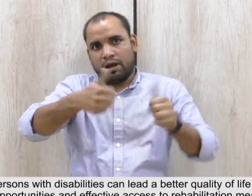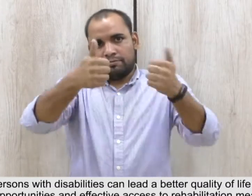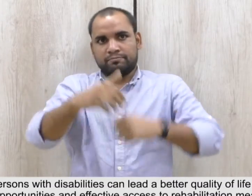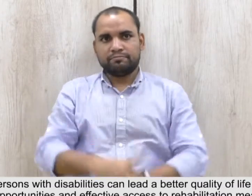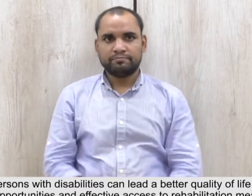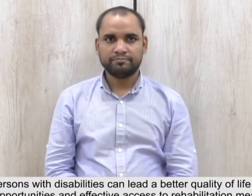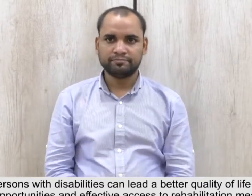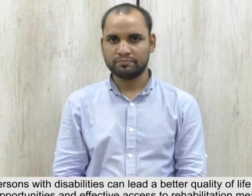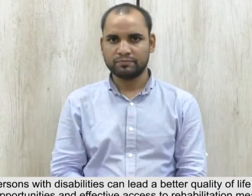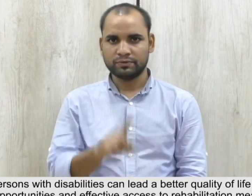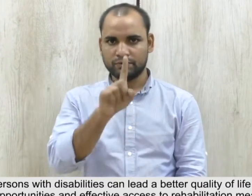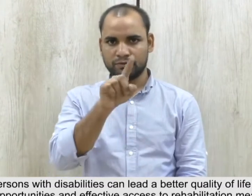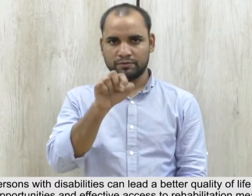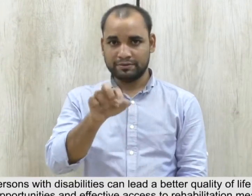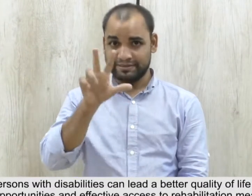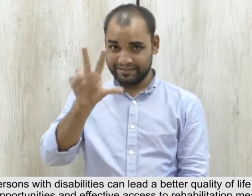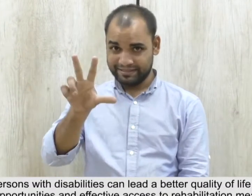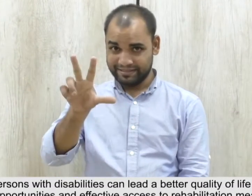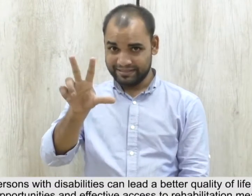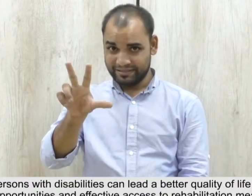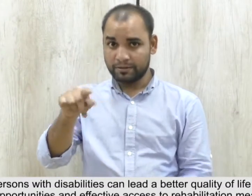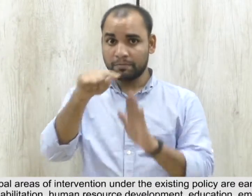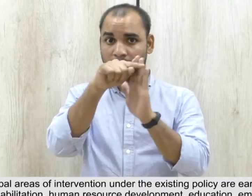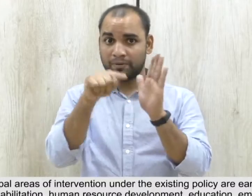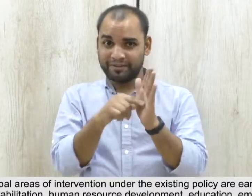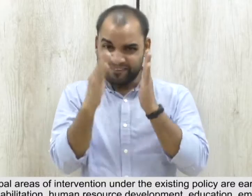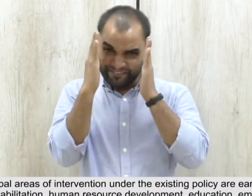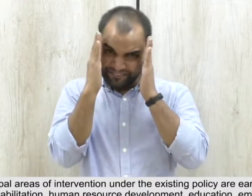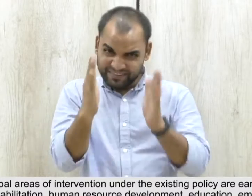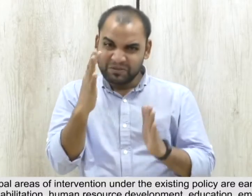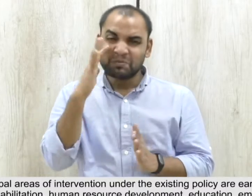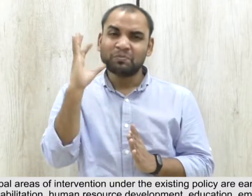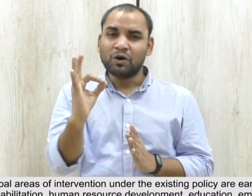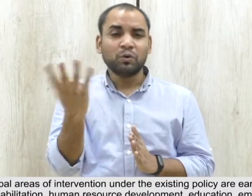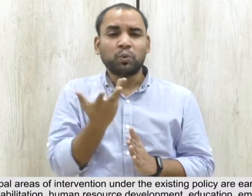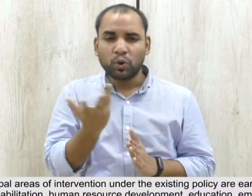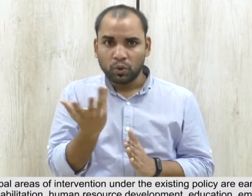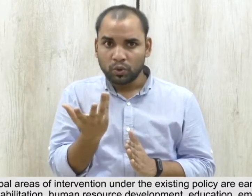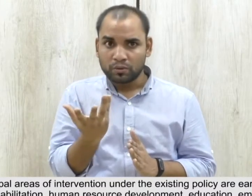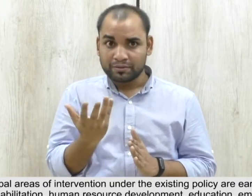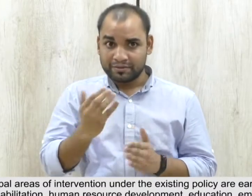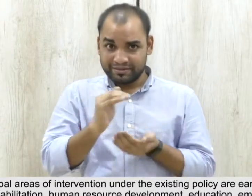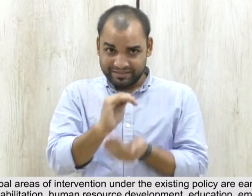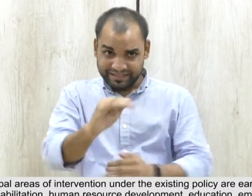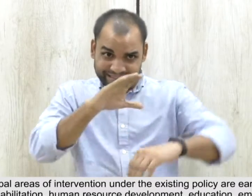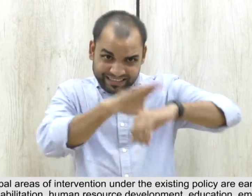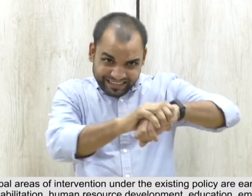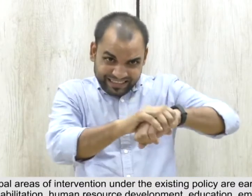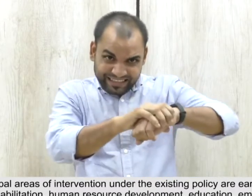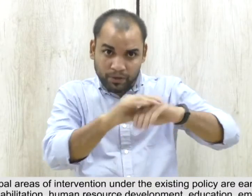and effective access to rehabilitation measures. 1.8. The principal areas of intervention under the